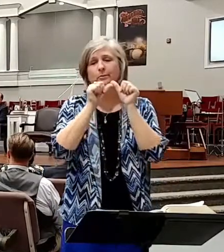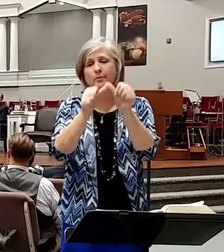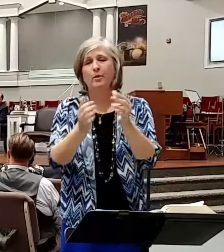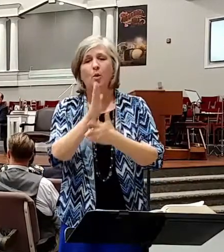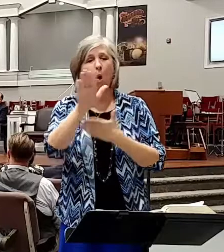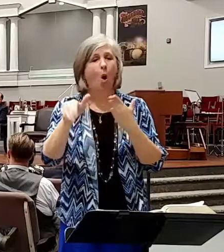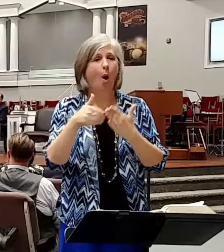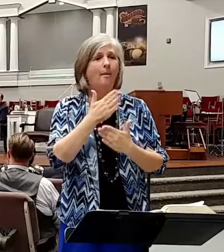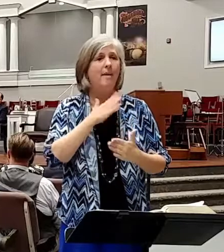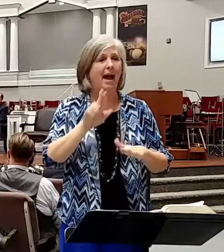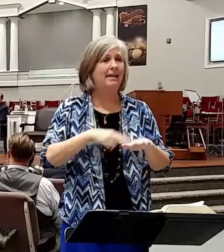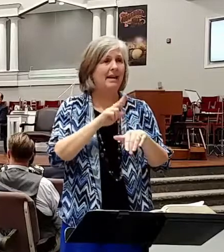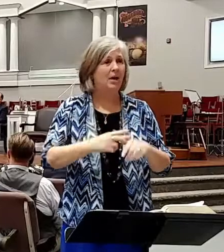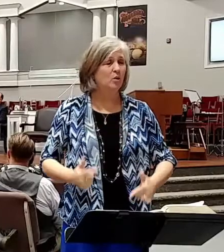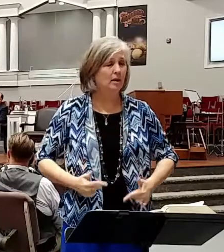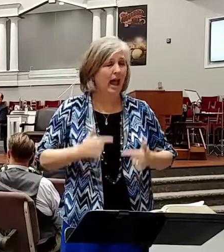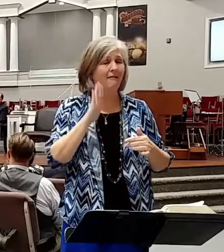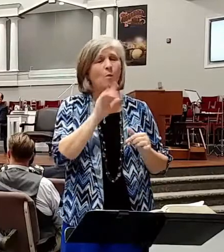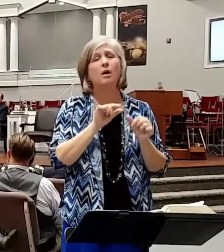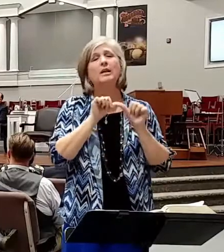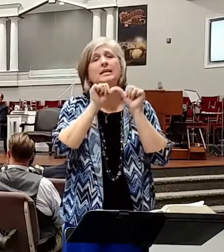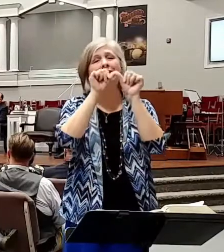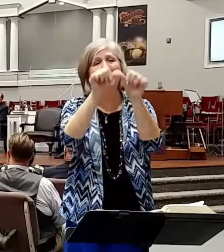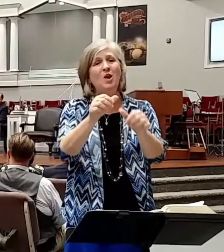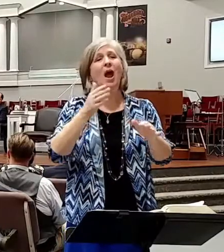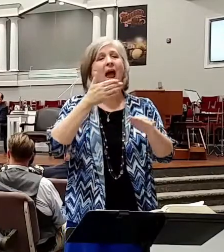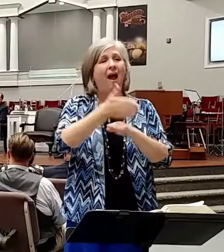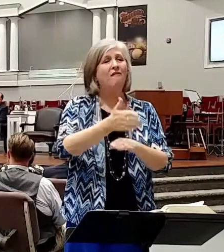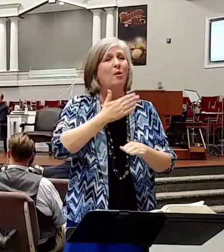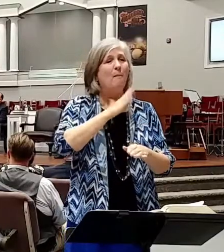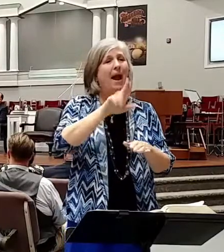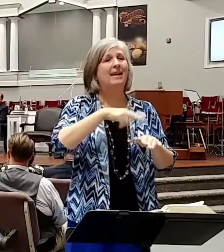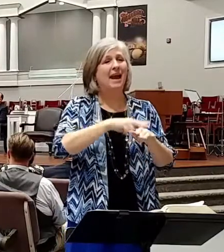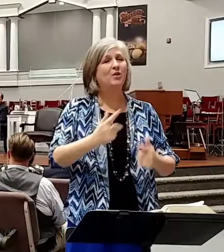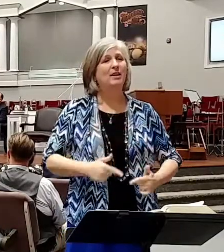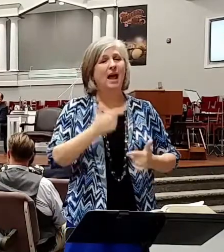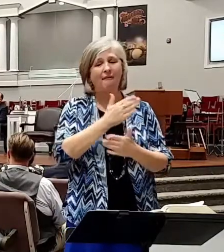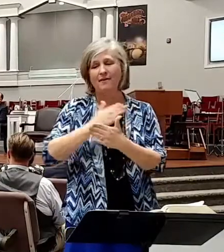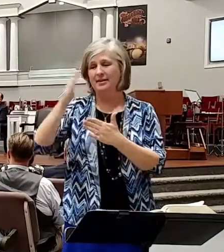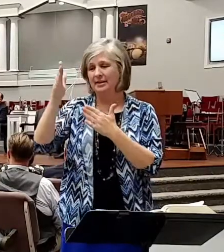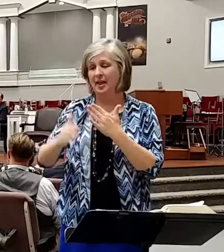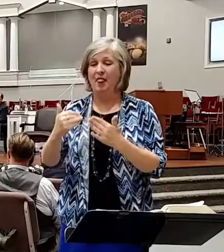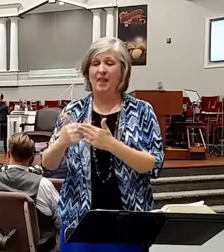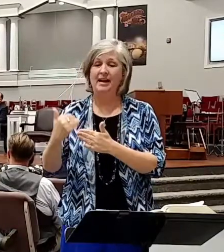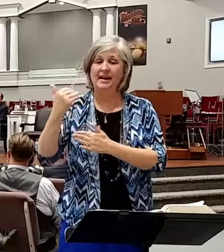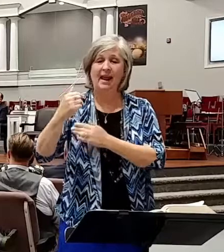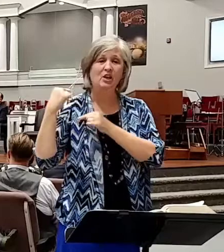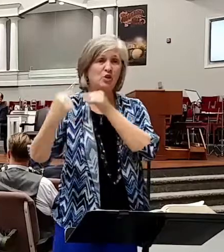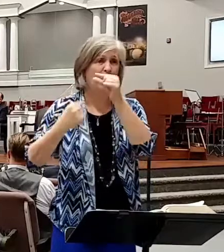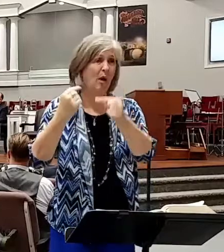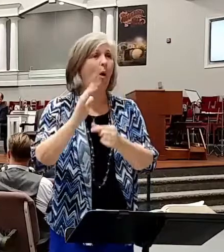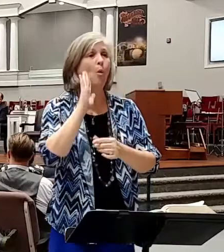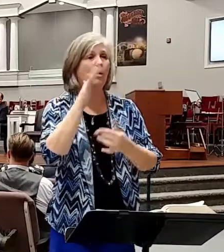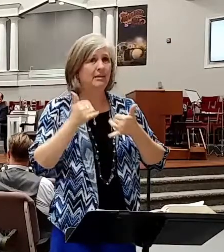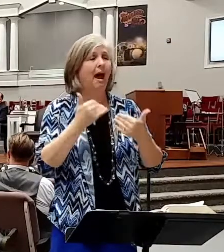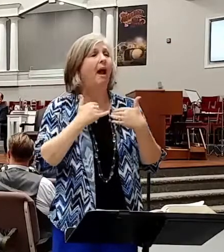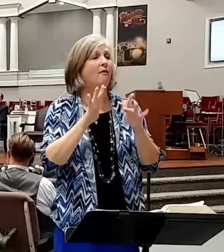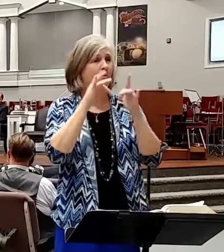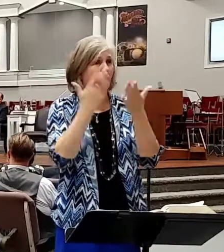and it will endure after my natural life is over. The next generation will have a book to preach. The next missionaries